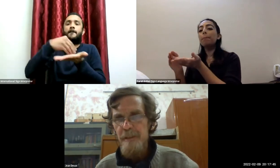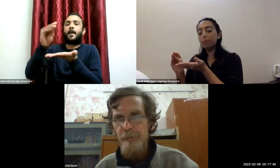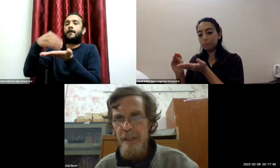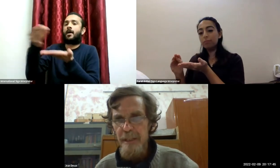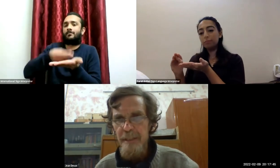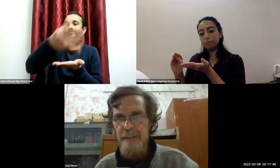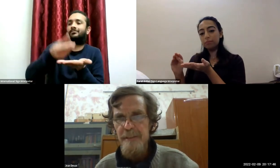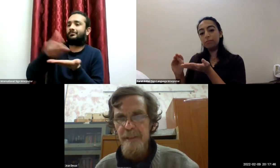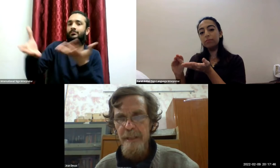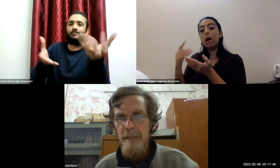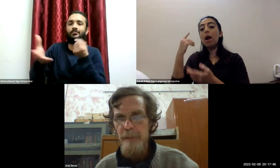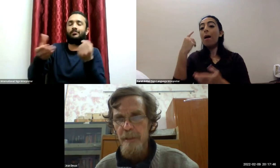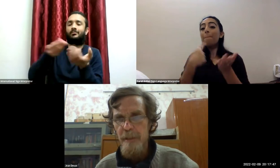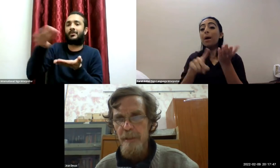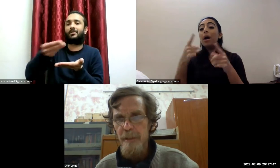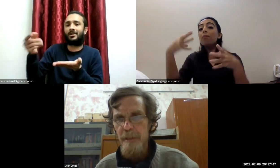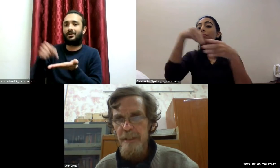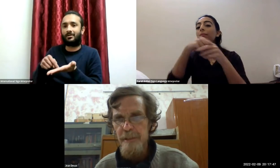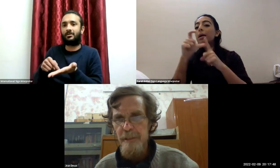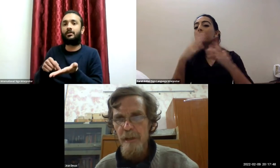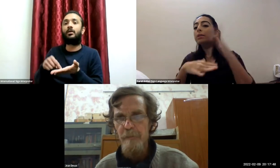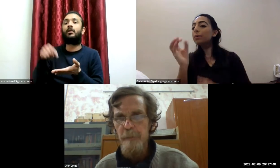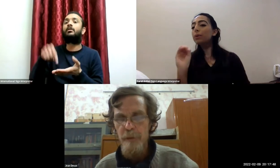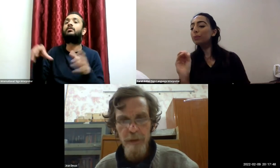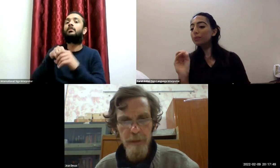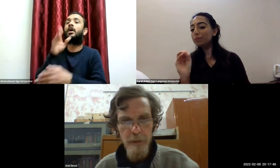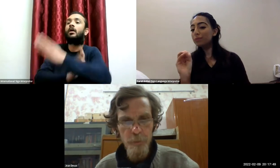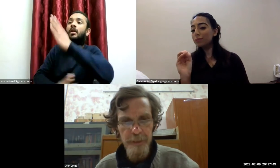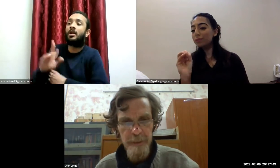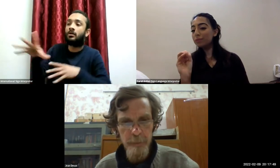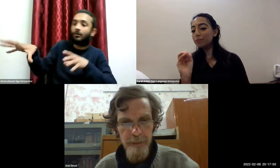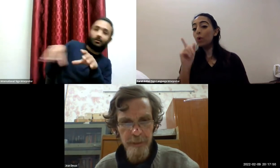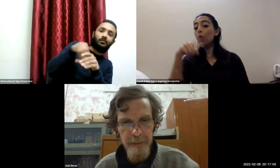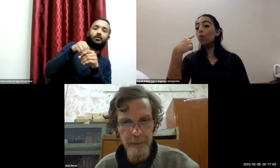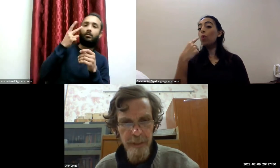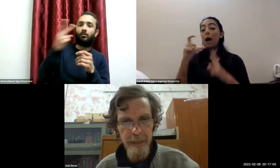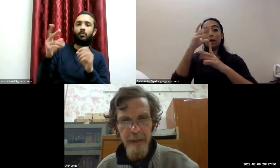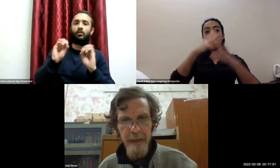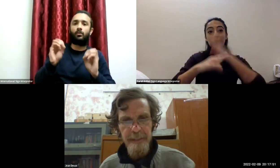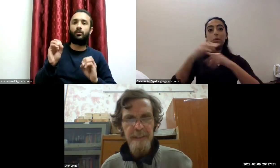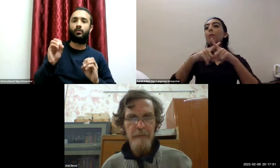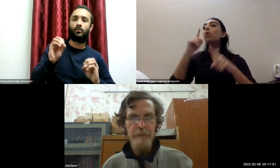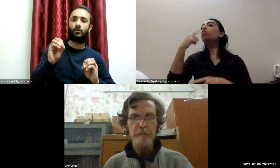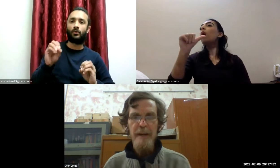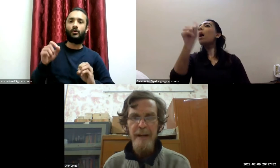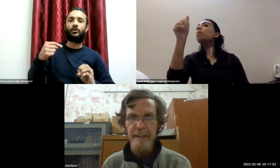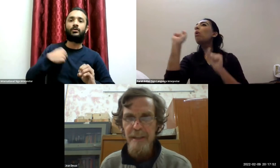people's different needs and in particular for the needs of people with disabilities has the effect of hiding